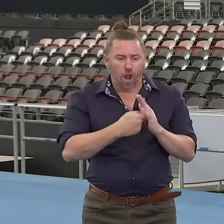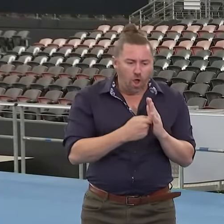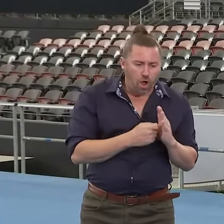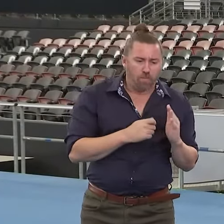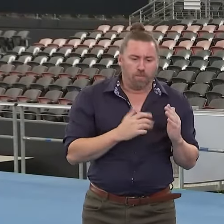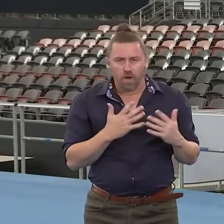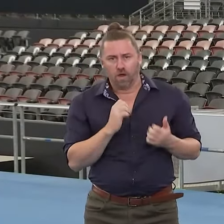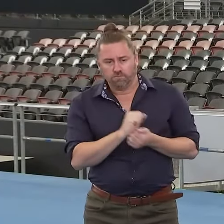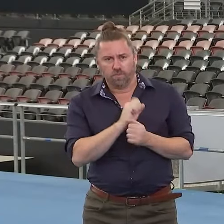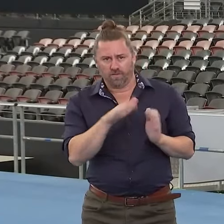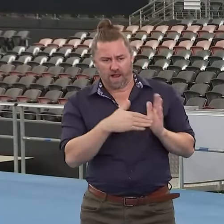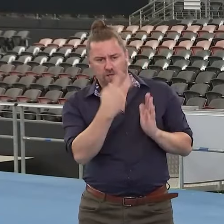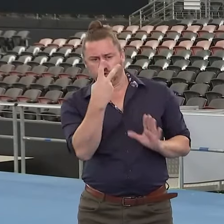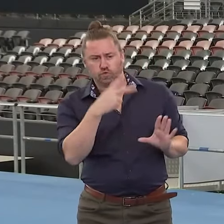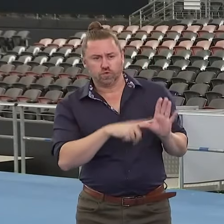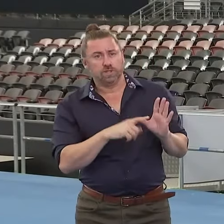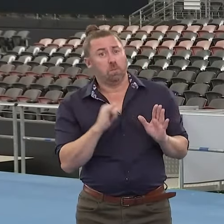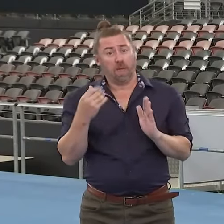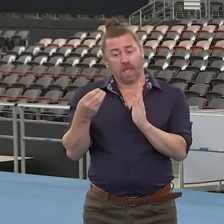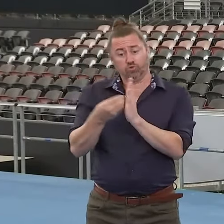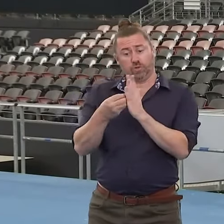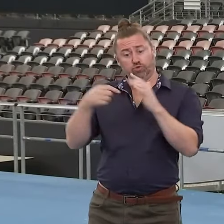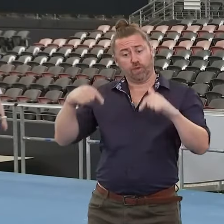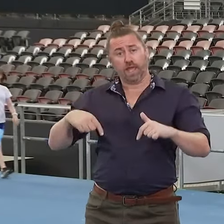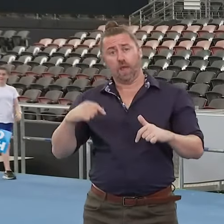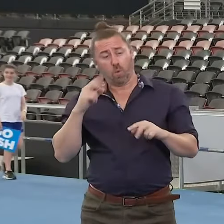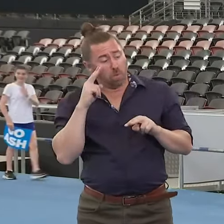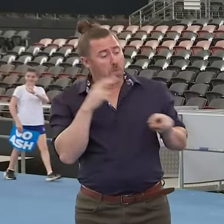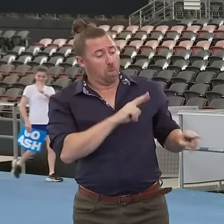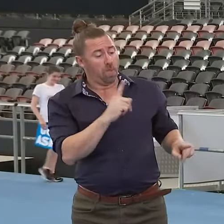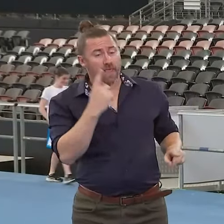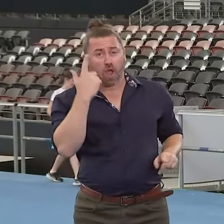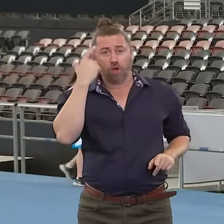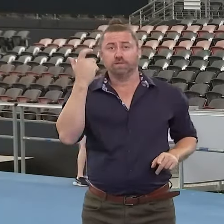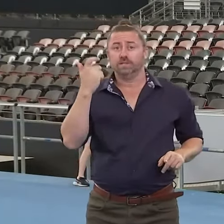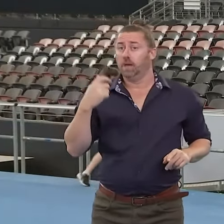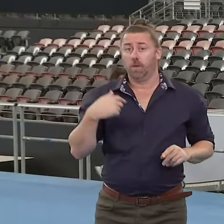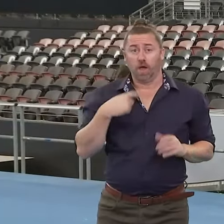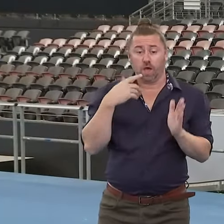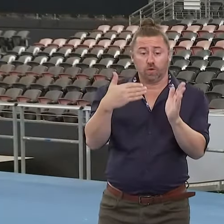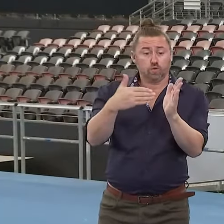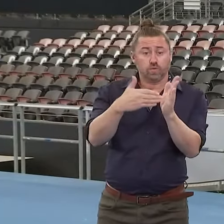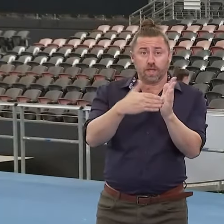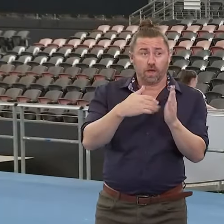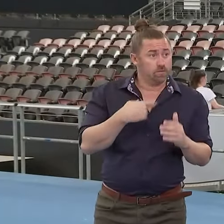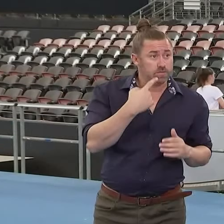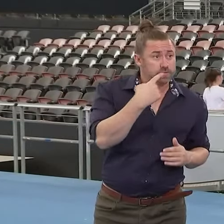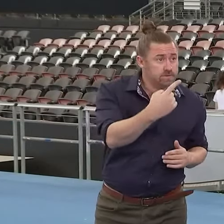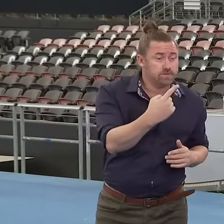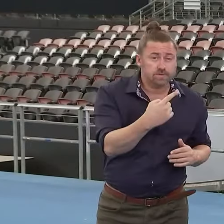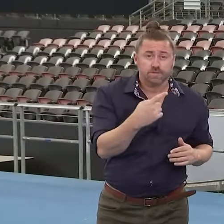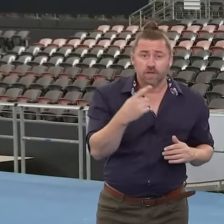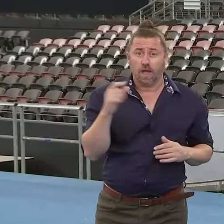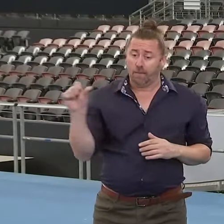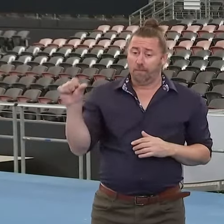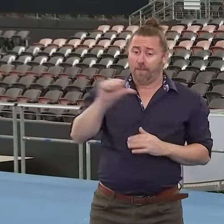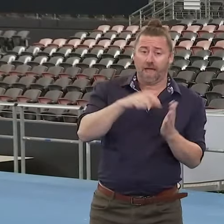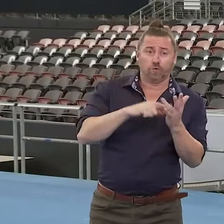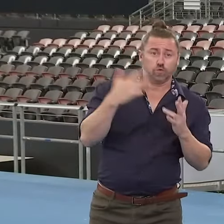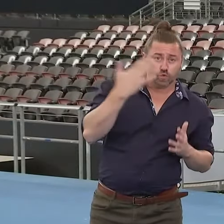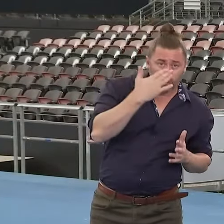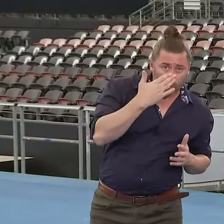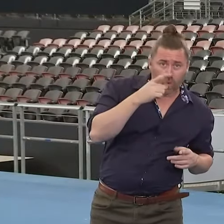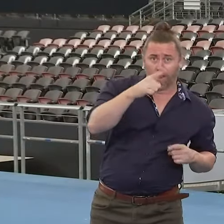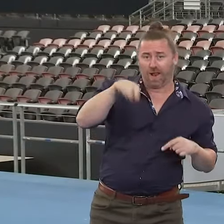But I'm quite sure the Treasurer will look into those issues. But like I said, one of our steps we're announcing today is getting back to school and back to